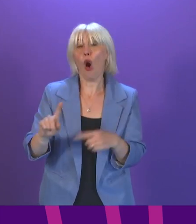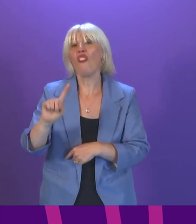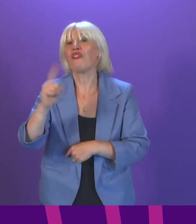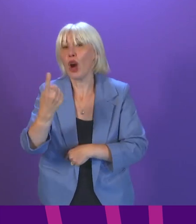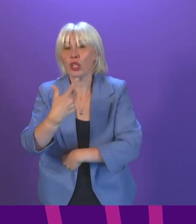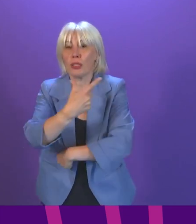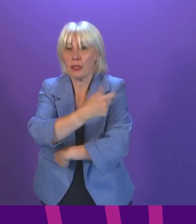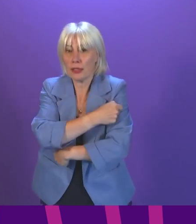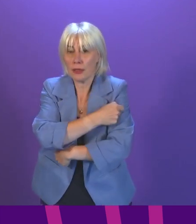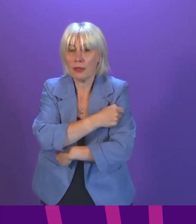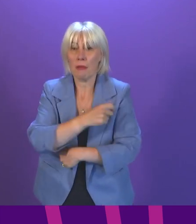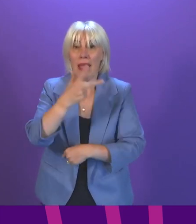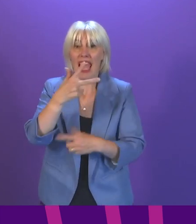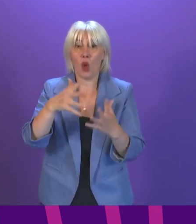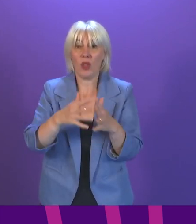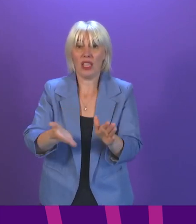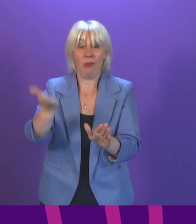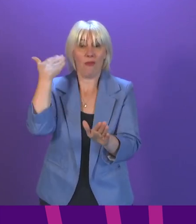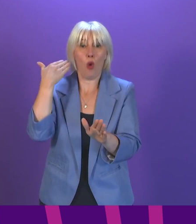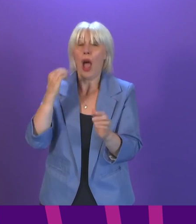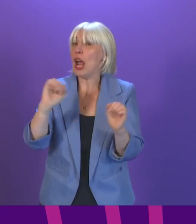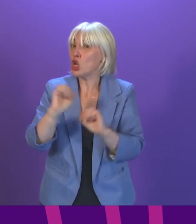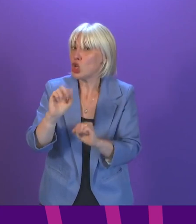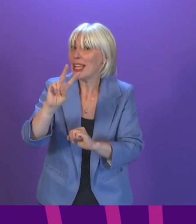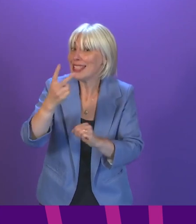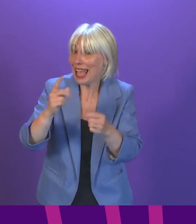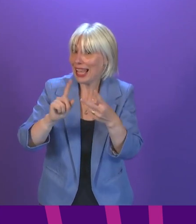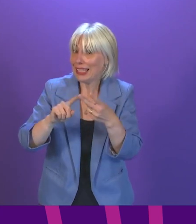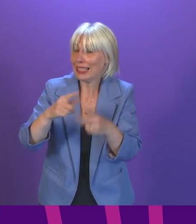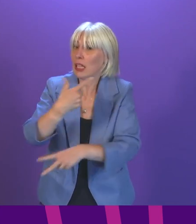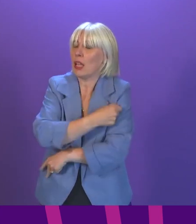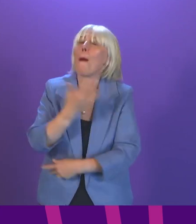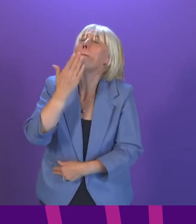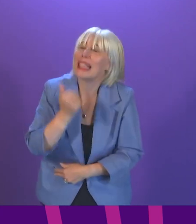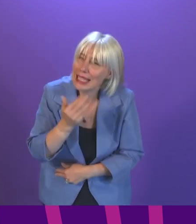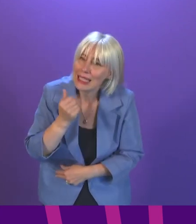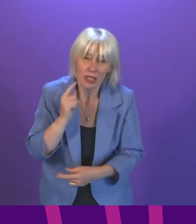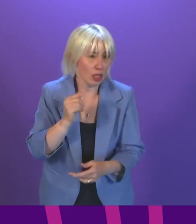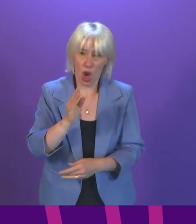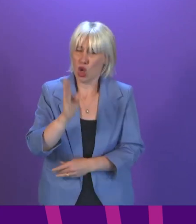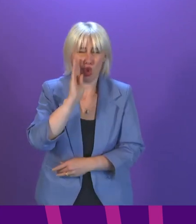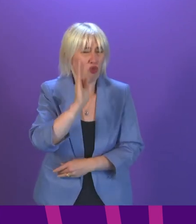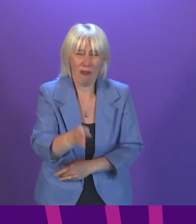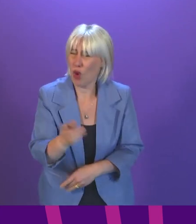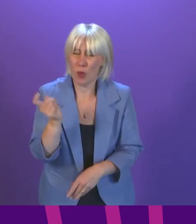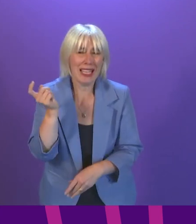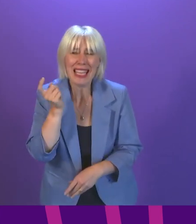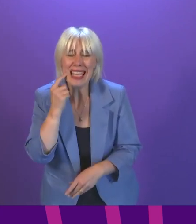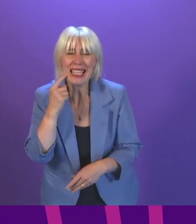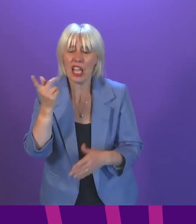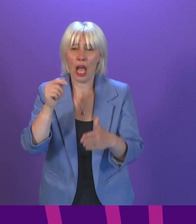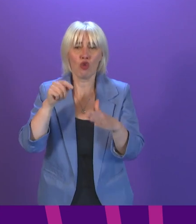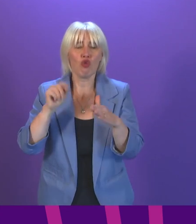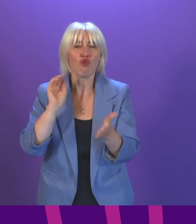your first dose eight or more weeks ago and haven't had a second dose yet, please get your JAG. It's straightforward to do. There are drop-in centres in